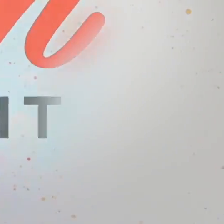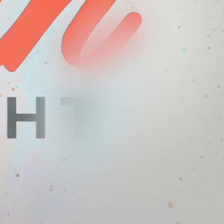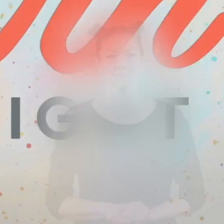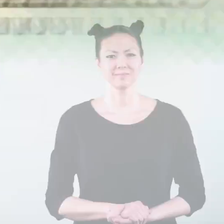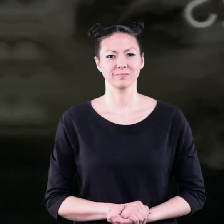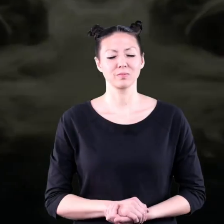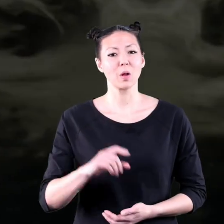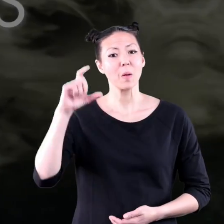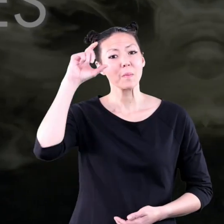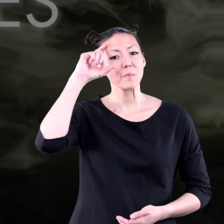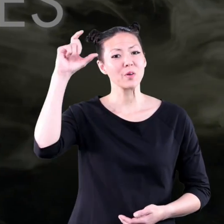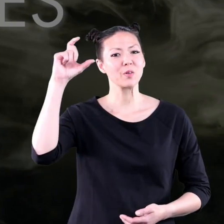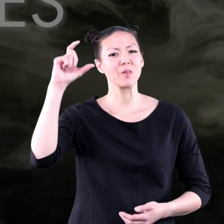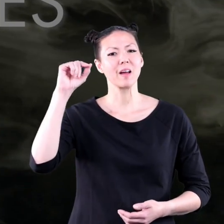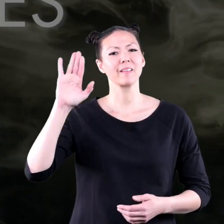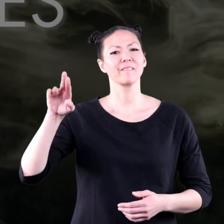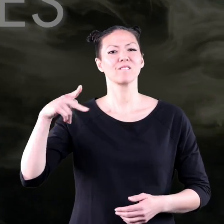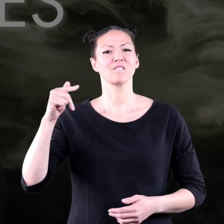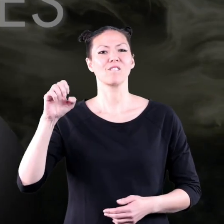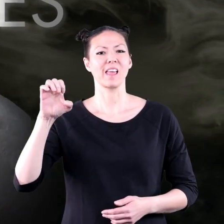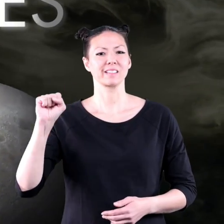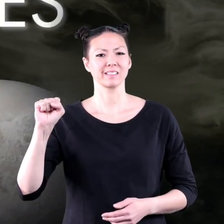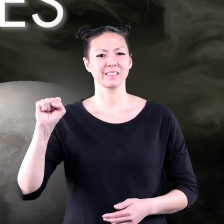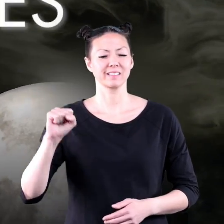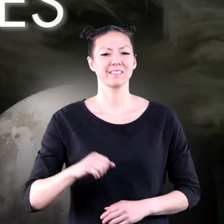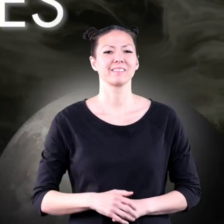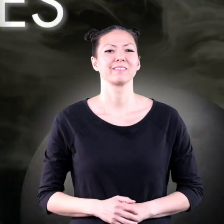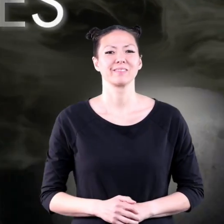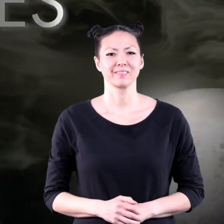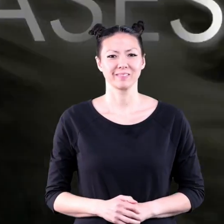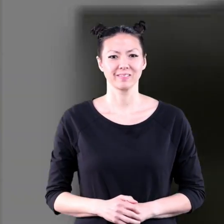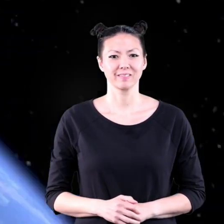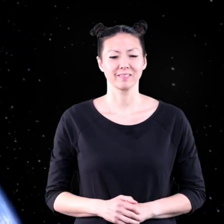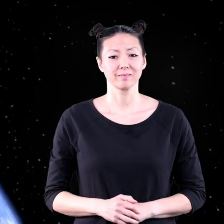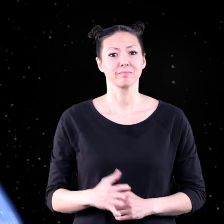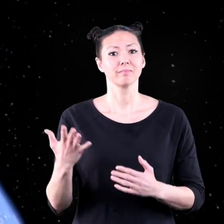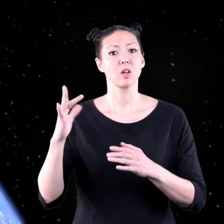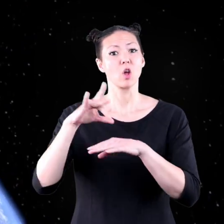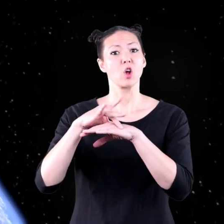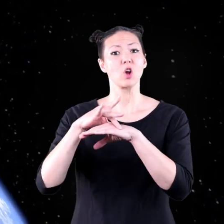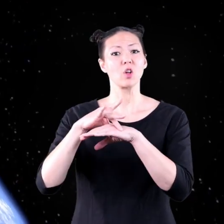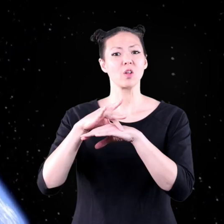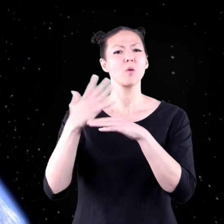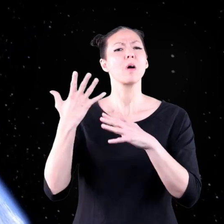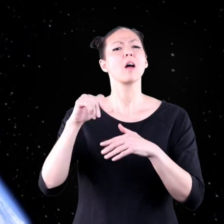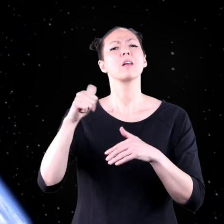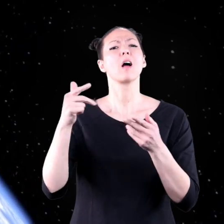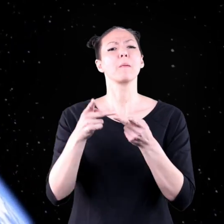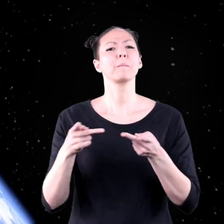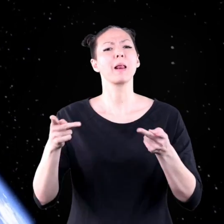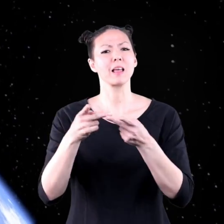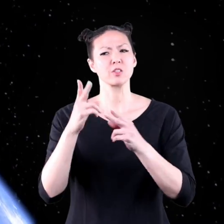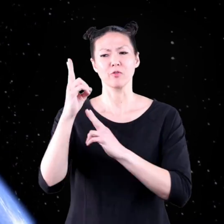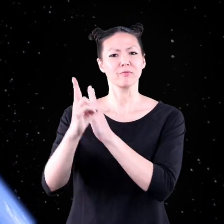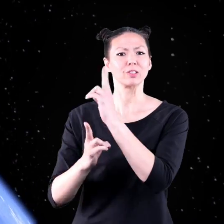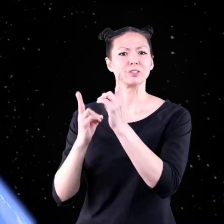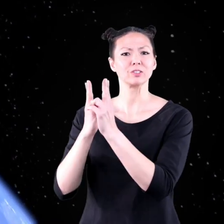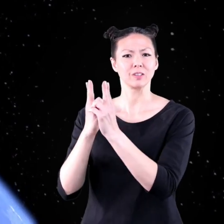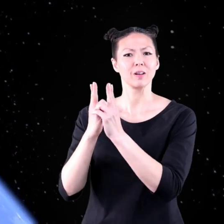the moon and its phases besides earth the only other place in the universe that people